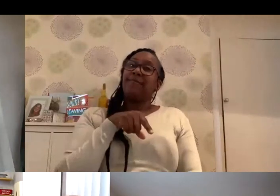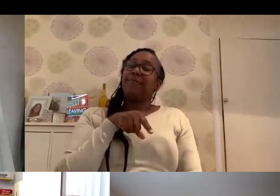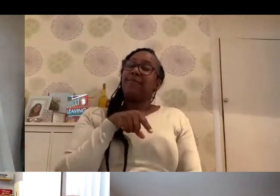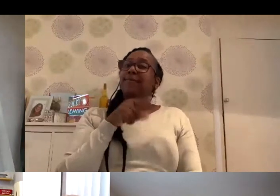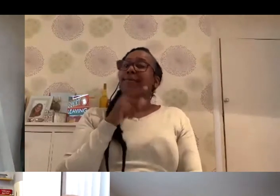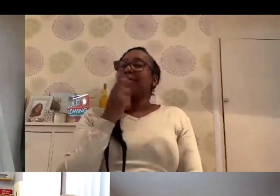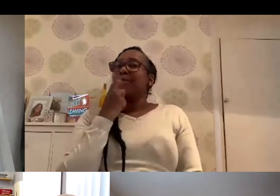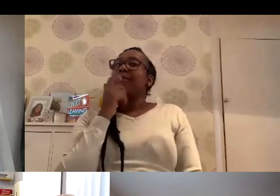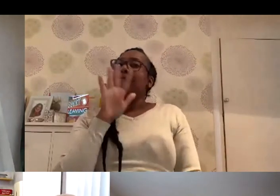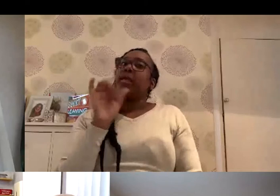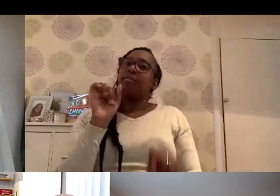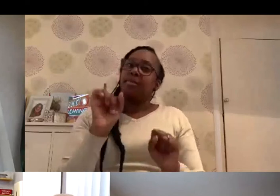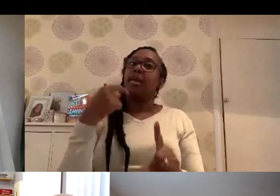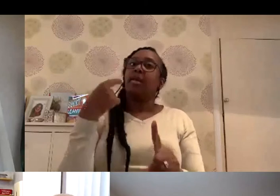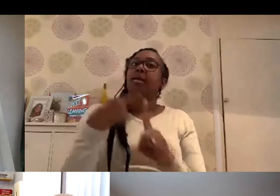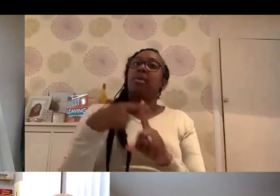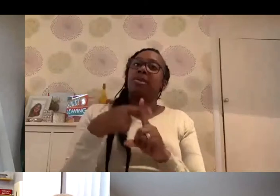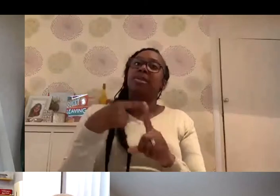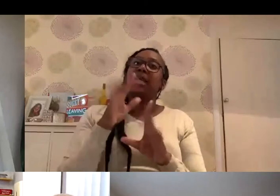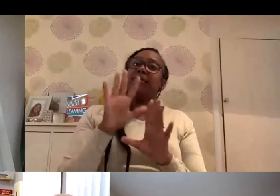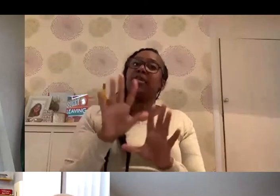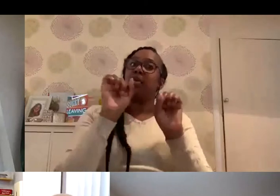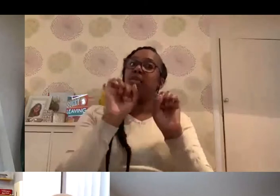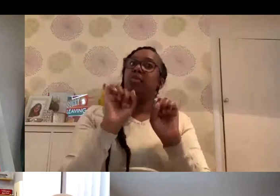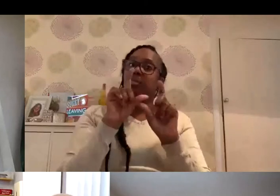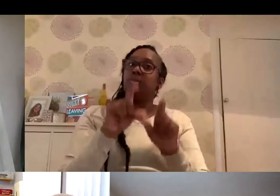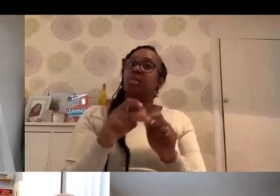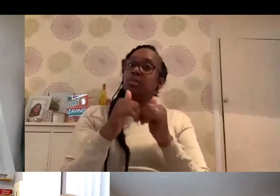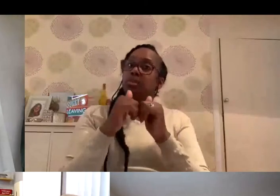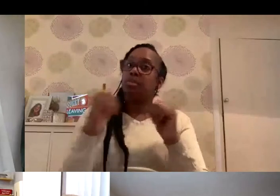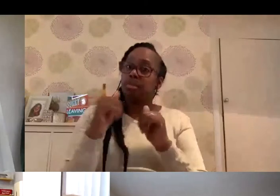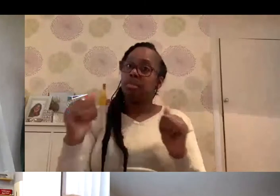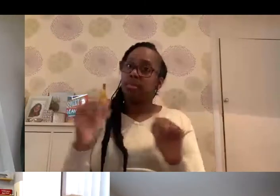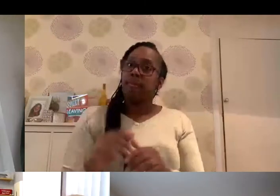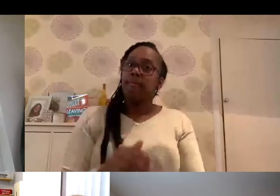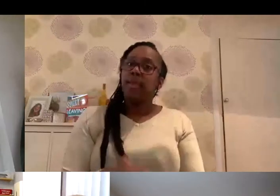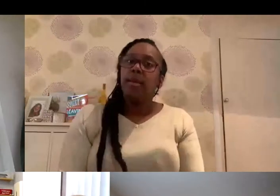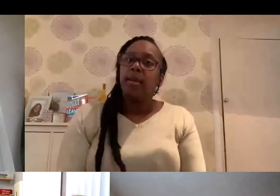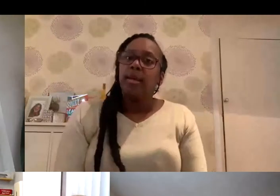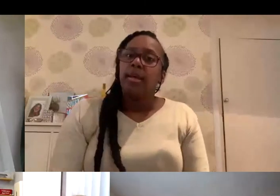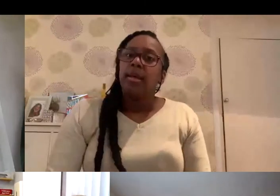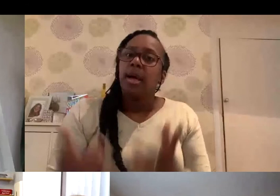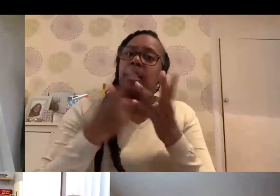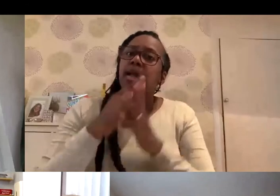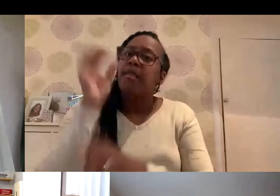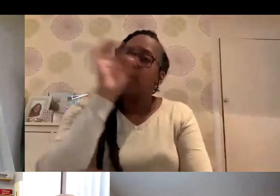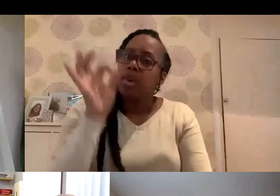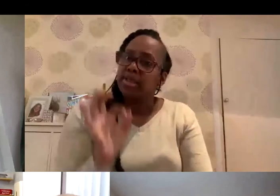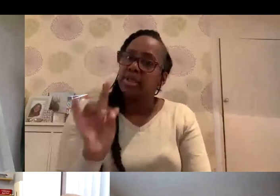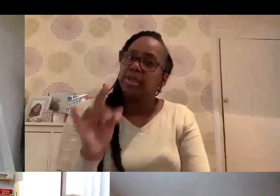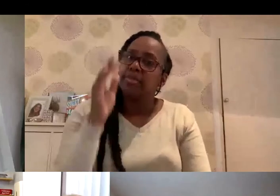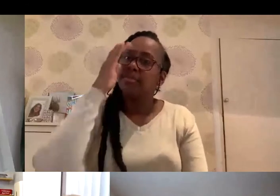you're definitely infectious in that moment in time. Can I just ask one more question? A